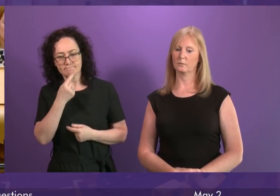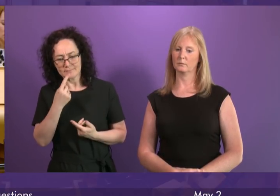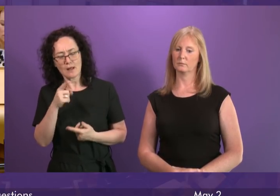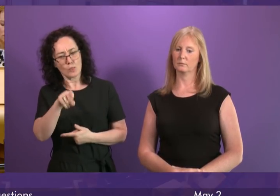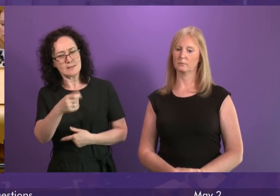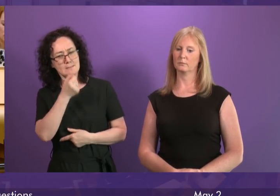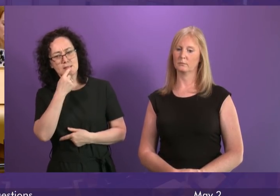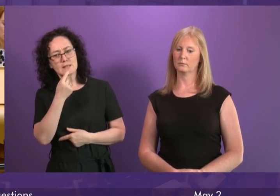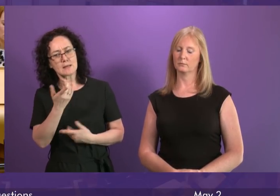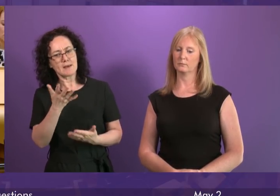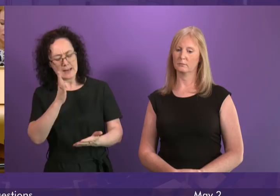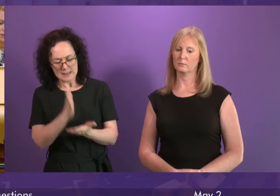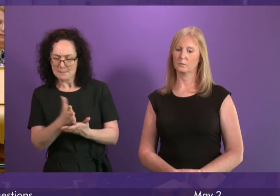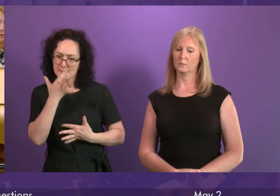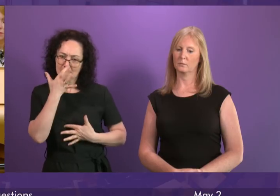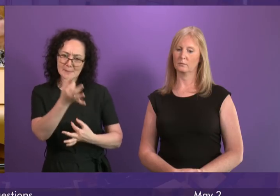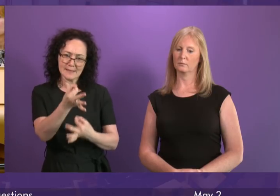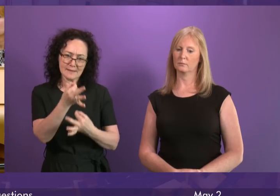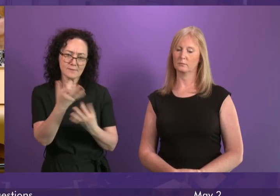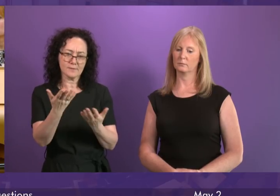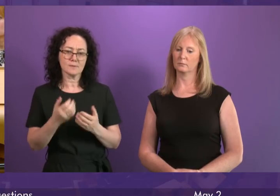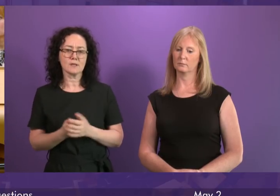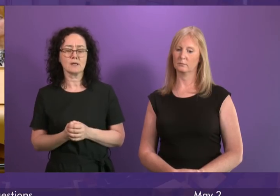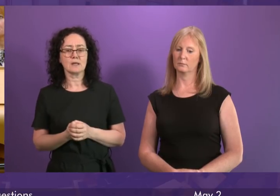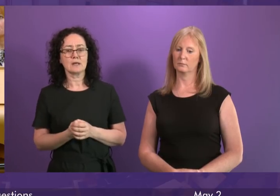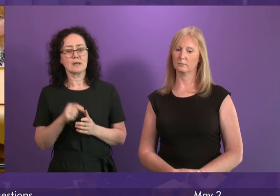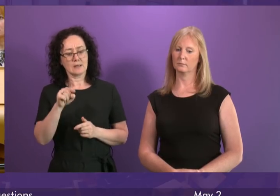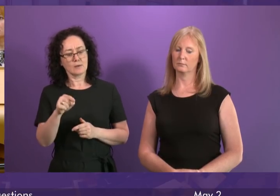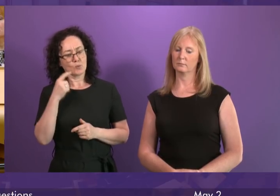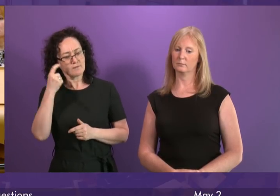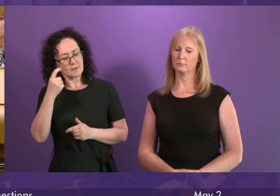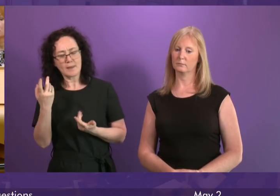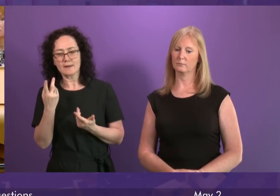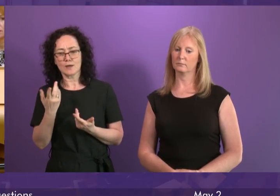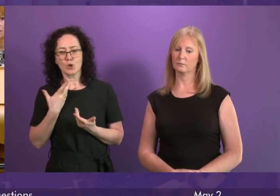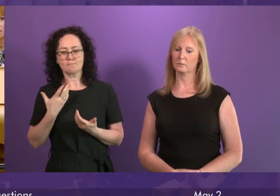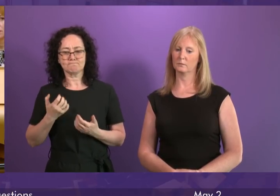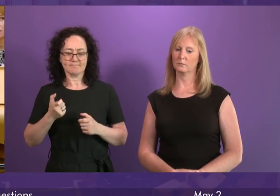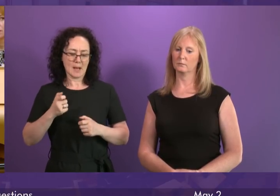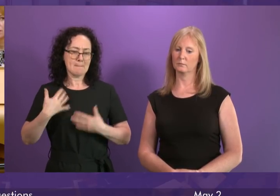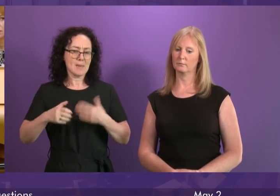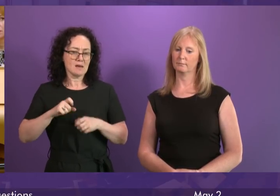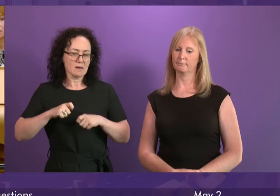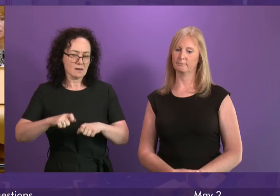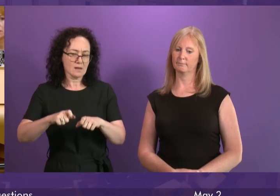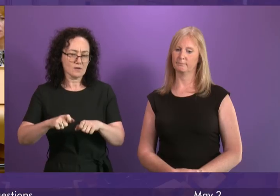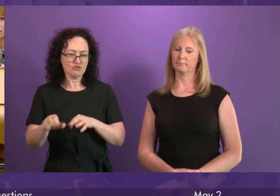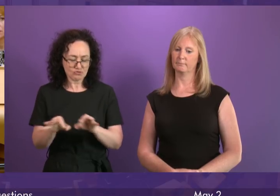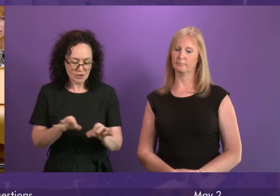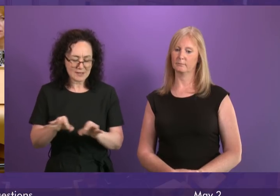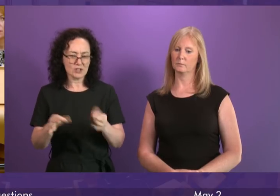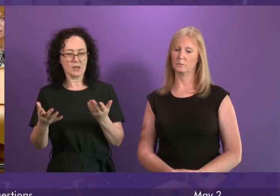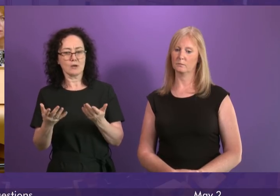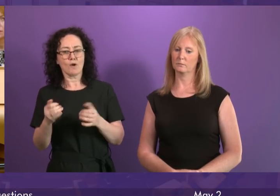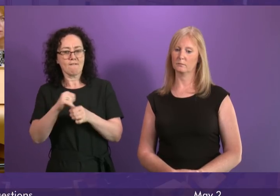these medicines and these concerns were reflected in both our chronic pain strategy and refreshed our polypharmacy guidance published last year